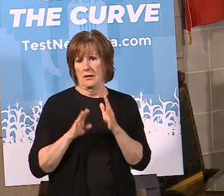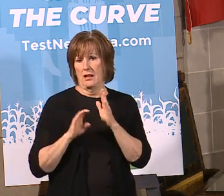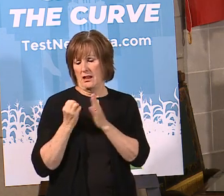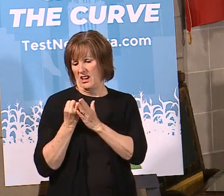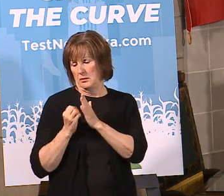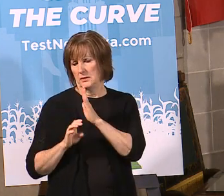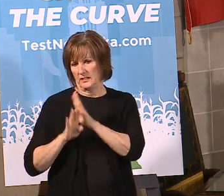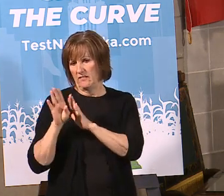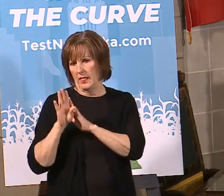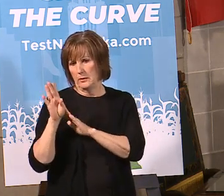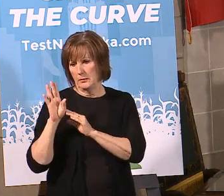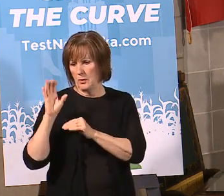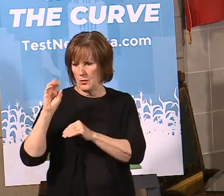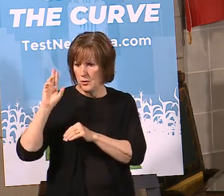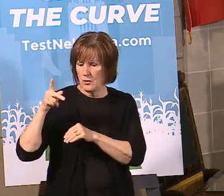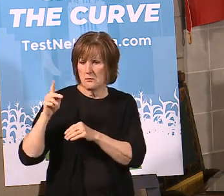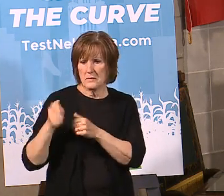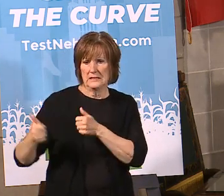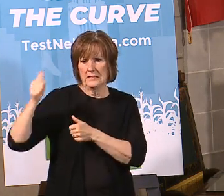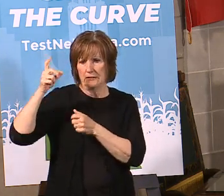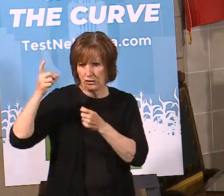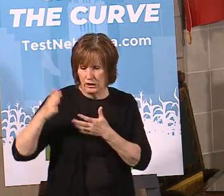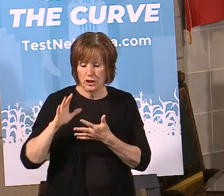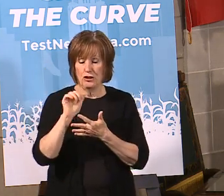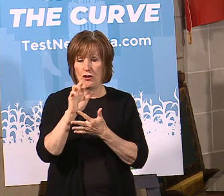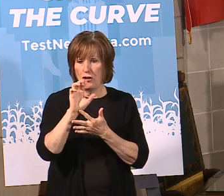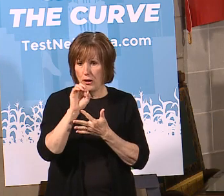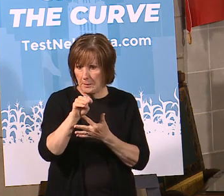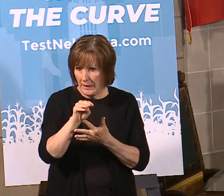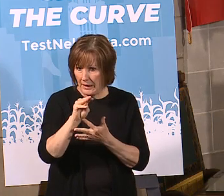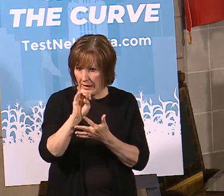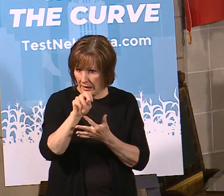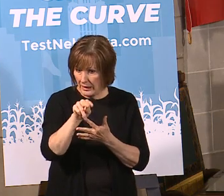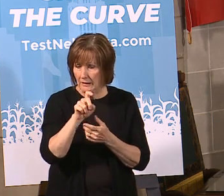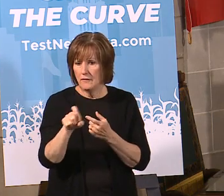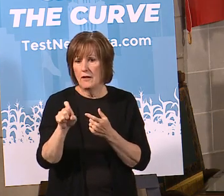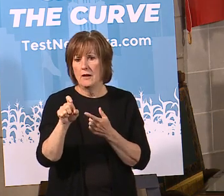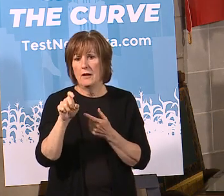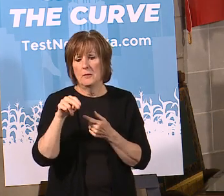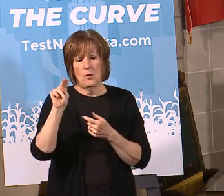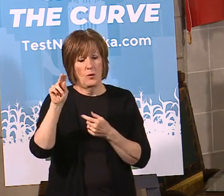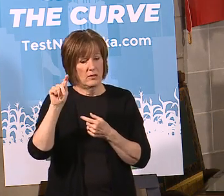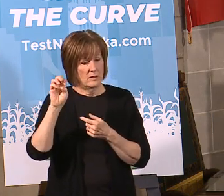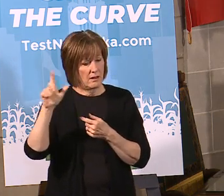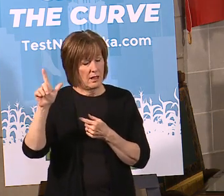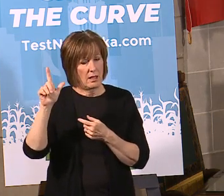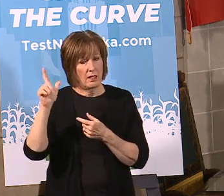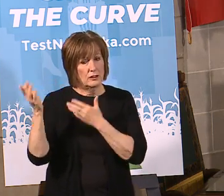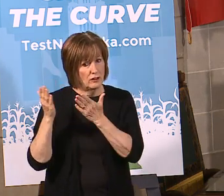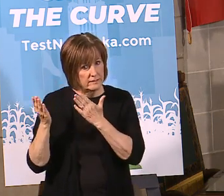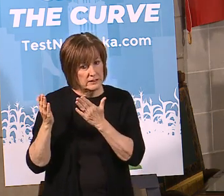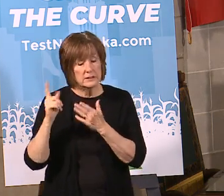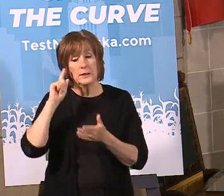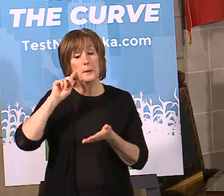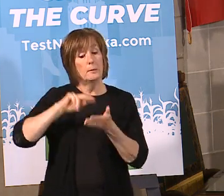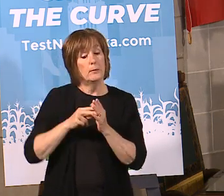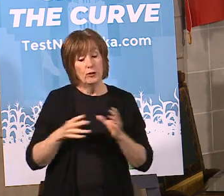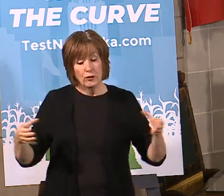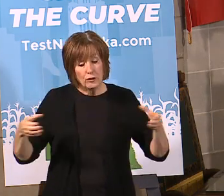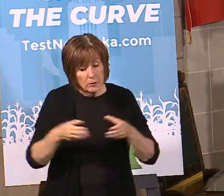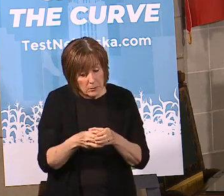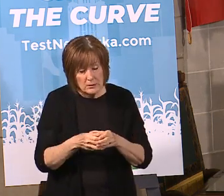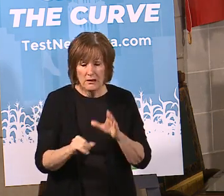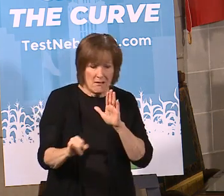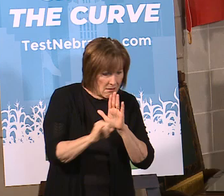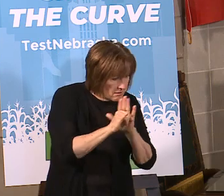Development Corporate Executive Director, Carmen Tapio from North End Teleservices. Its purpose would be to identify